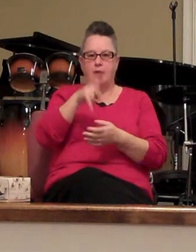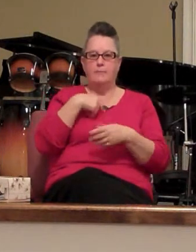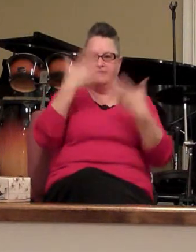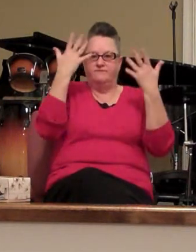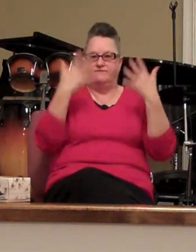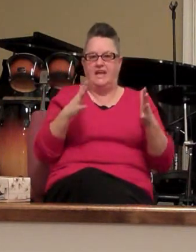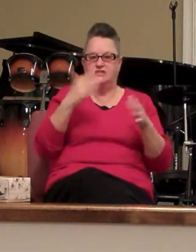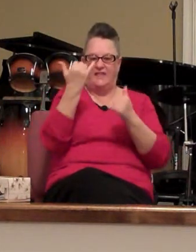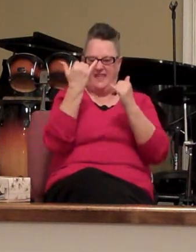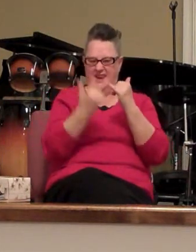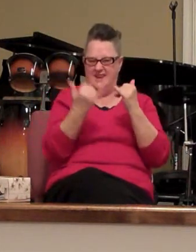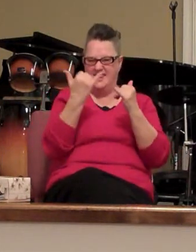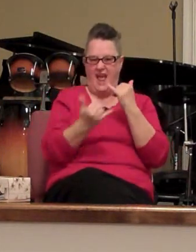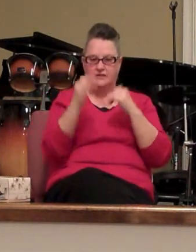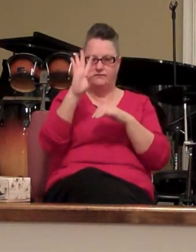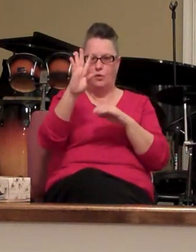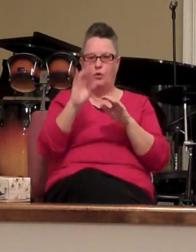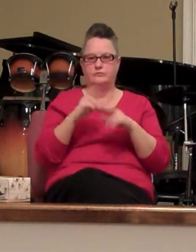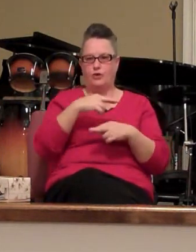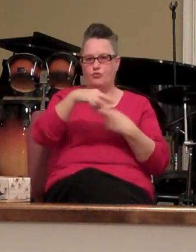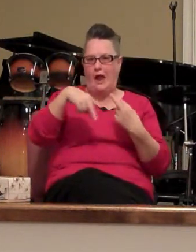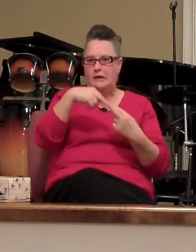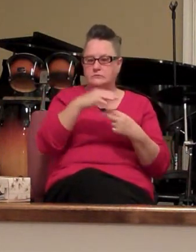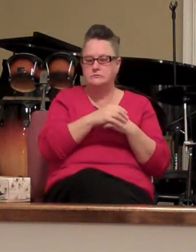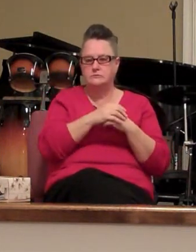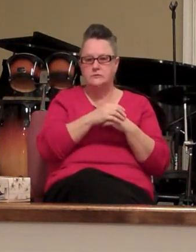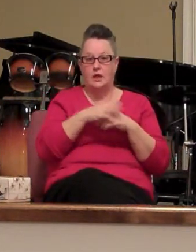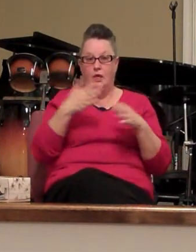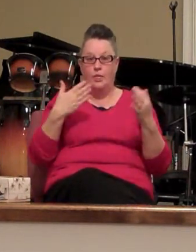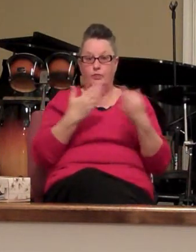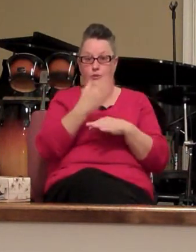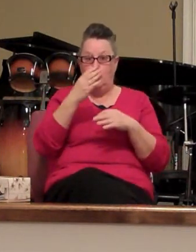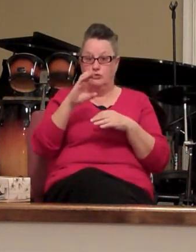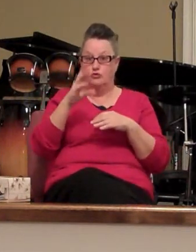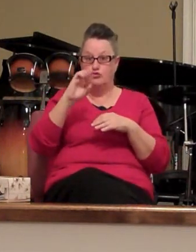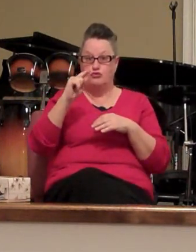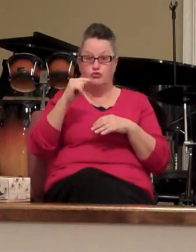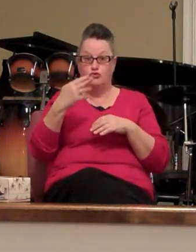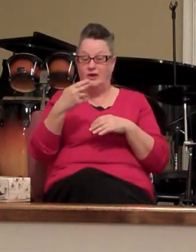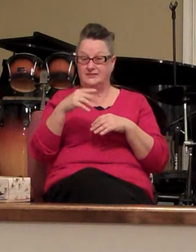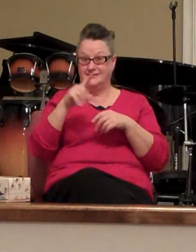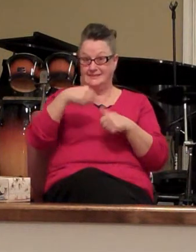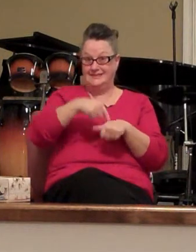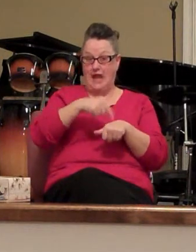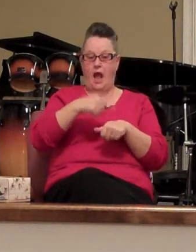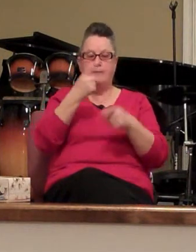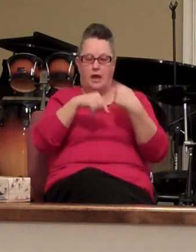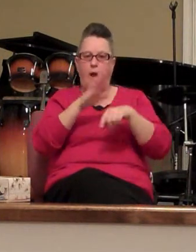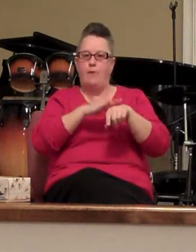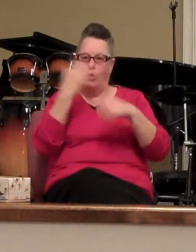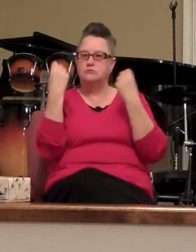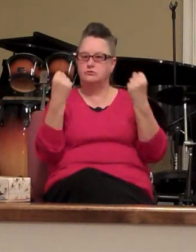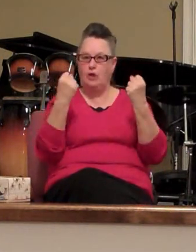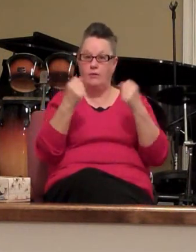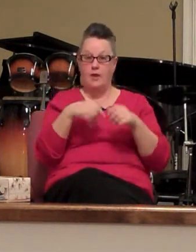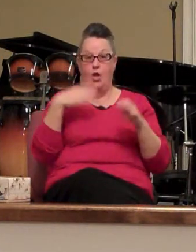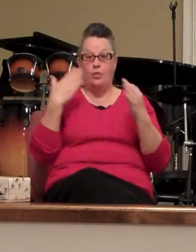in the last four rounds during crunch time he came on strong during the two minute warning if you will